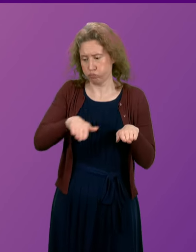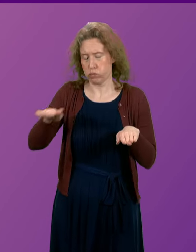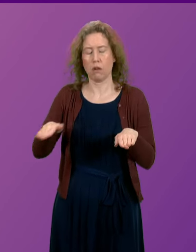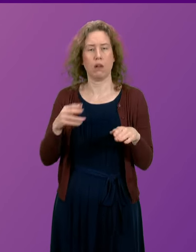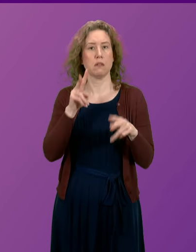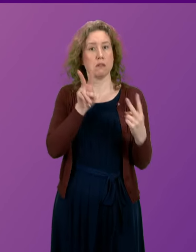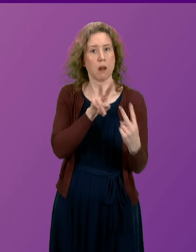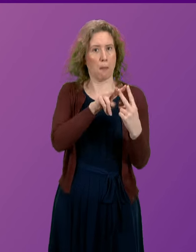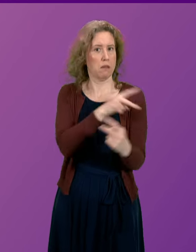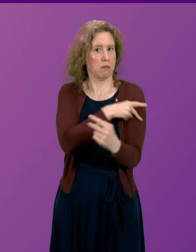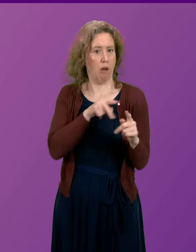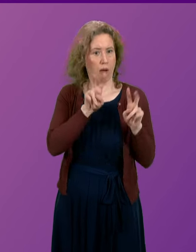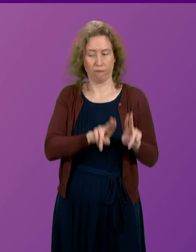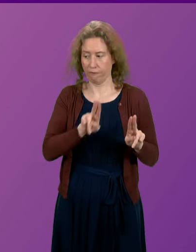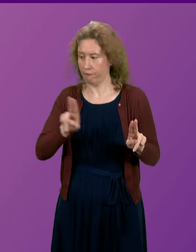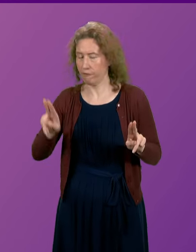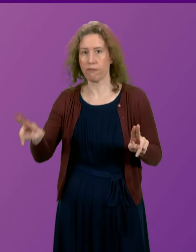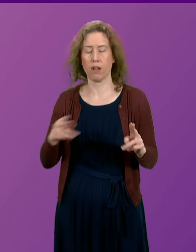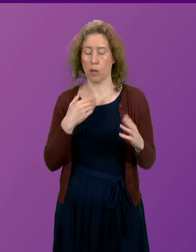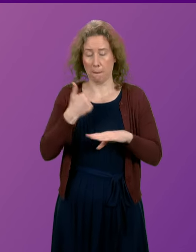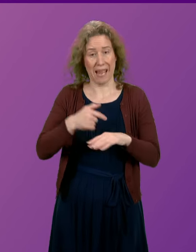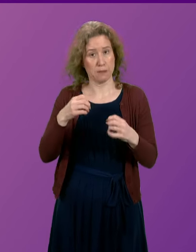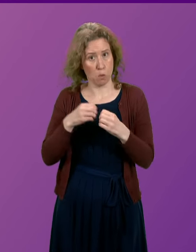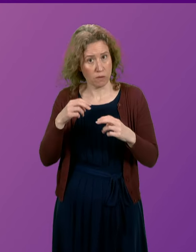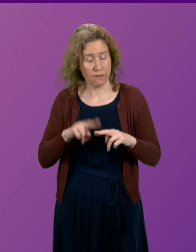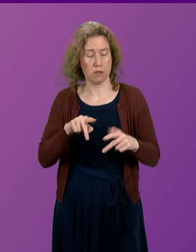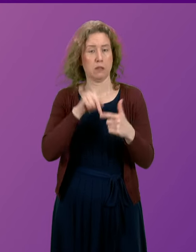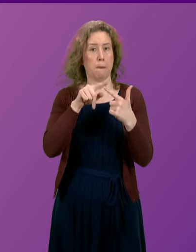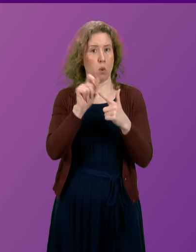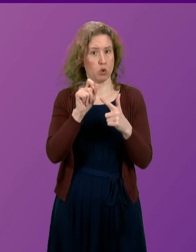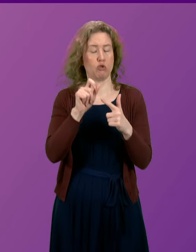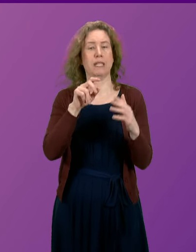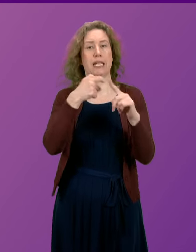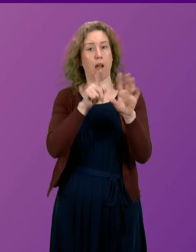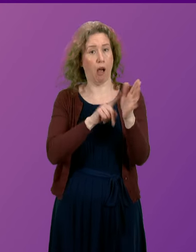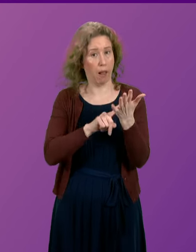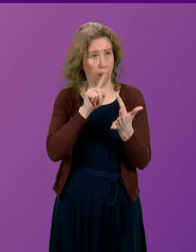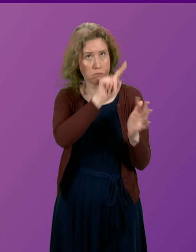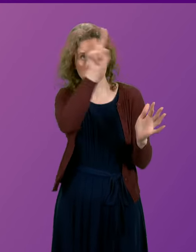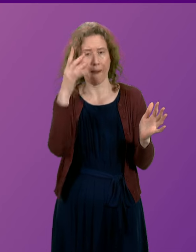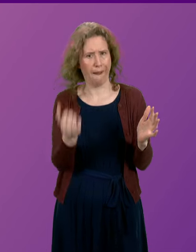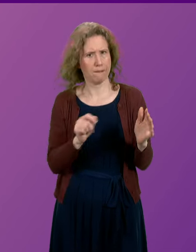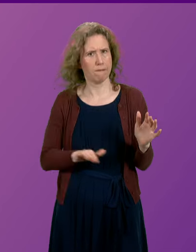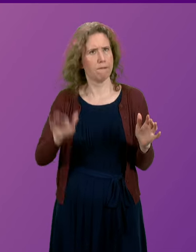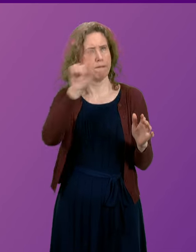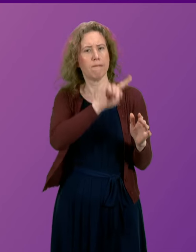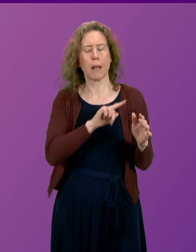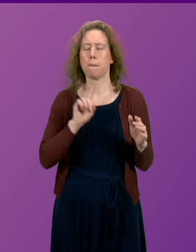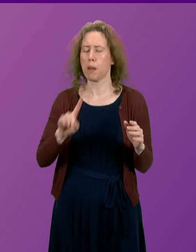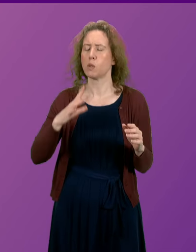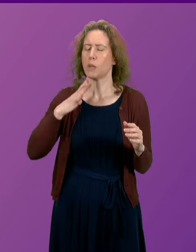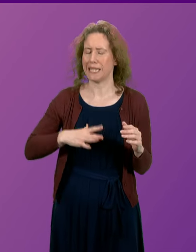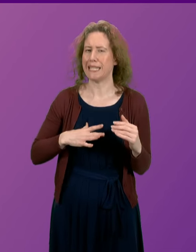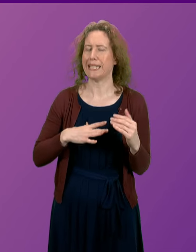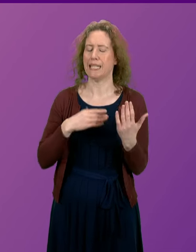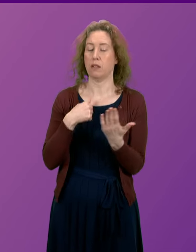Sky, based in Broadford, Portree, Dunvegan and Kyle. But there is a necessity for Sir